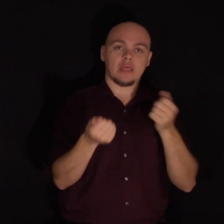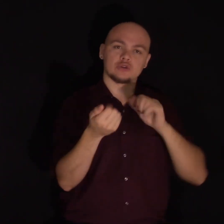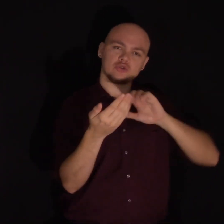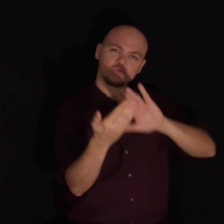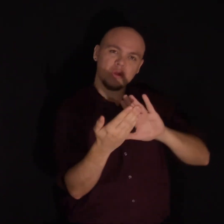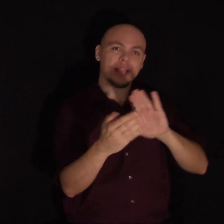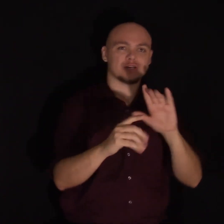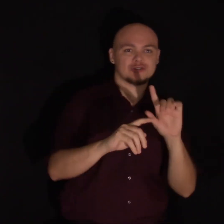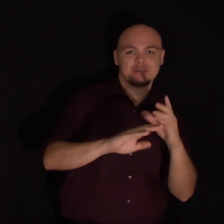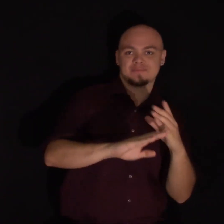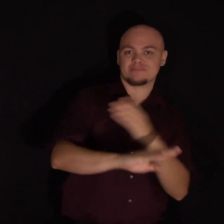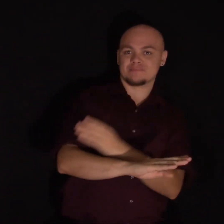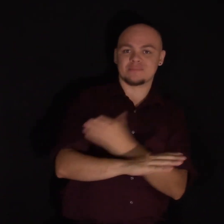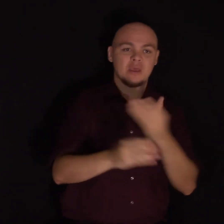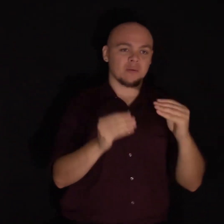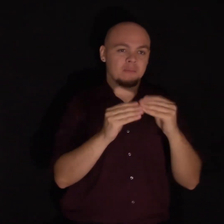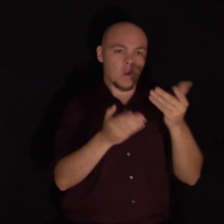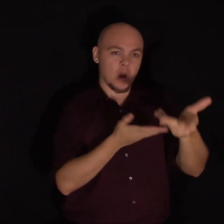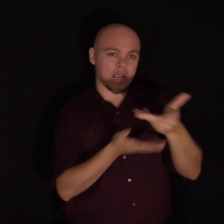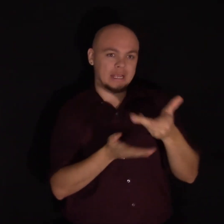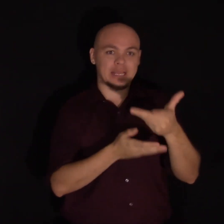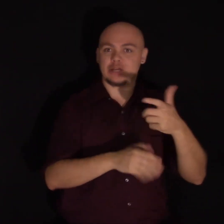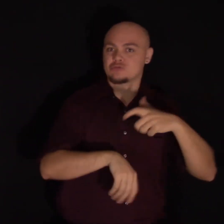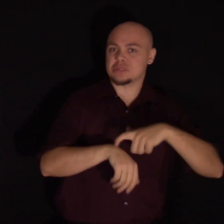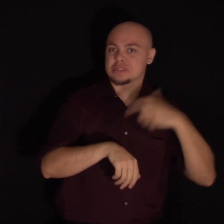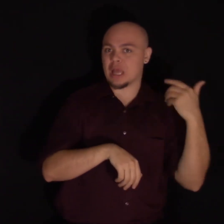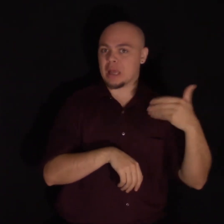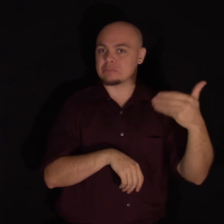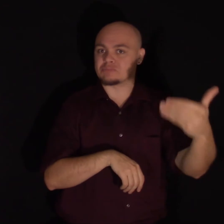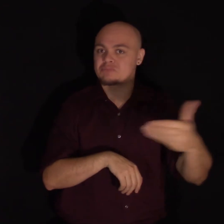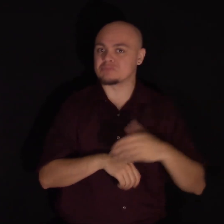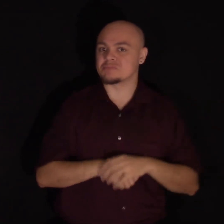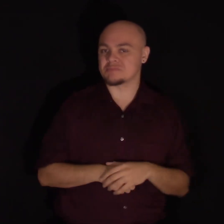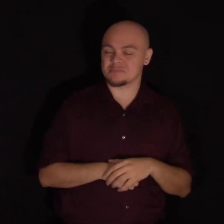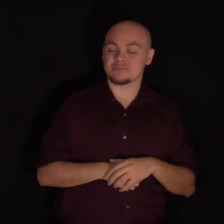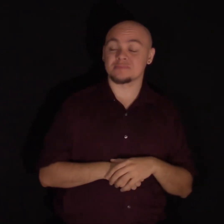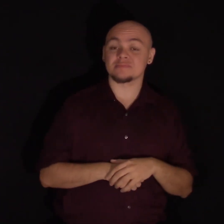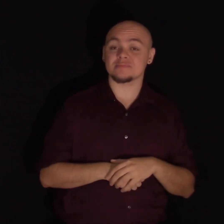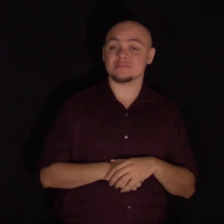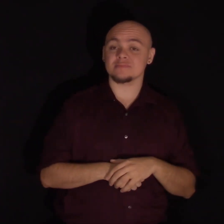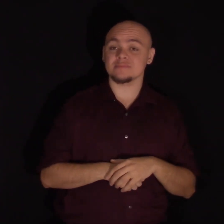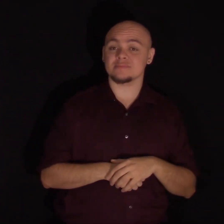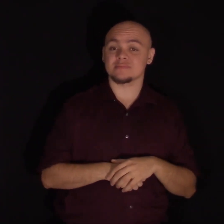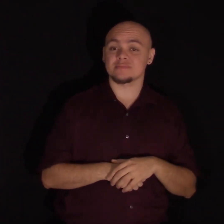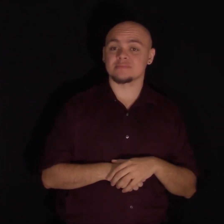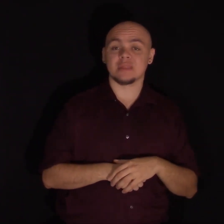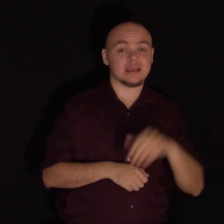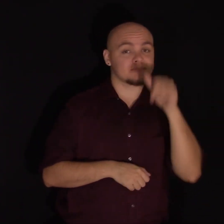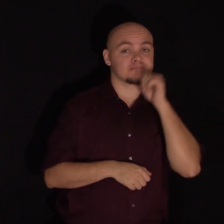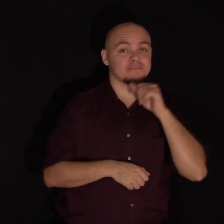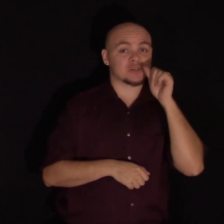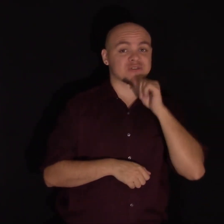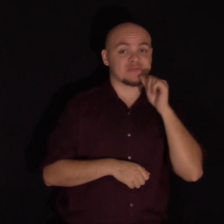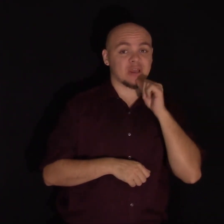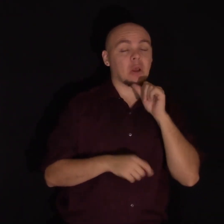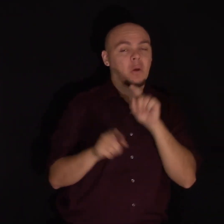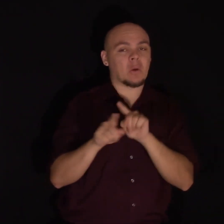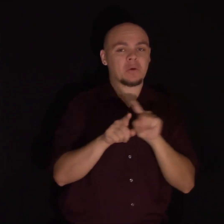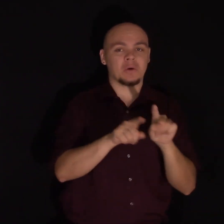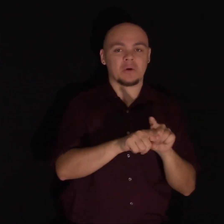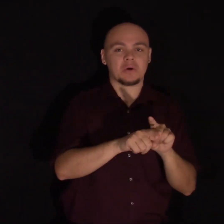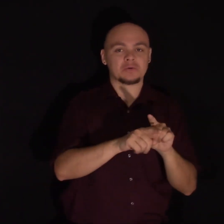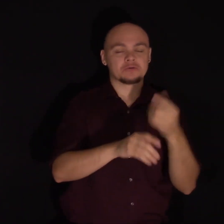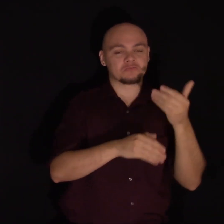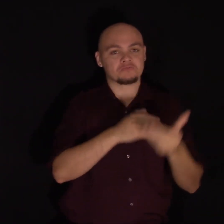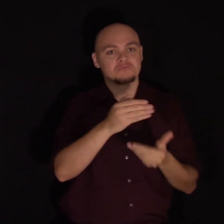more engagement over longer periods of time, and more perseverance when they hit really,